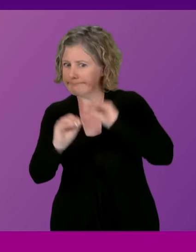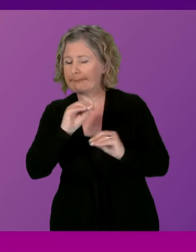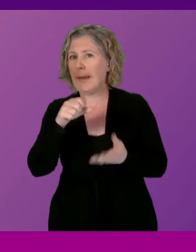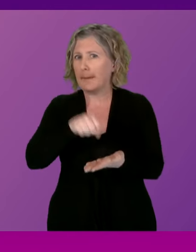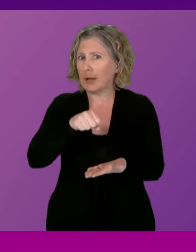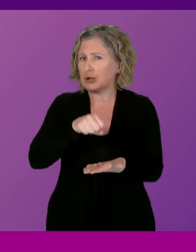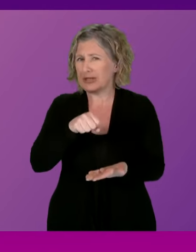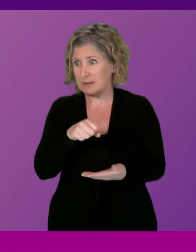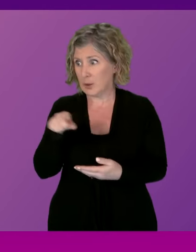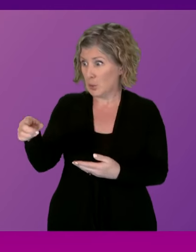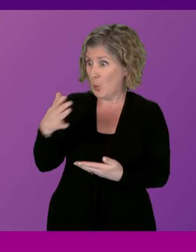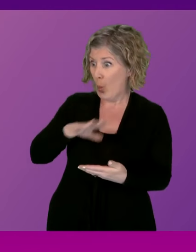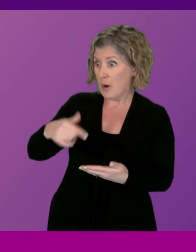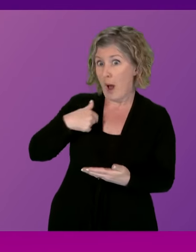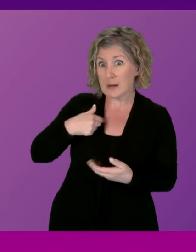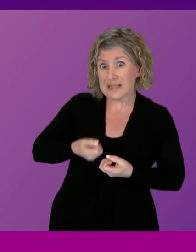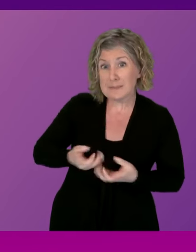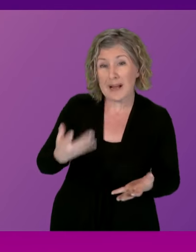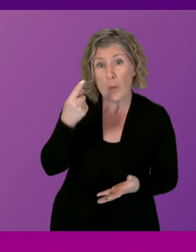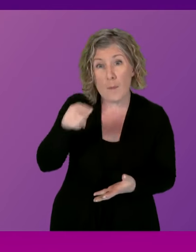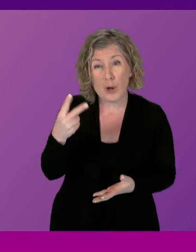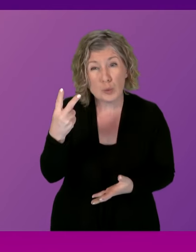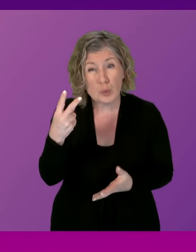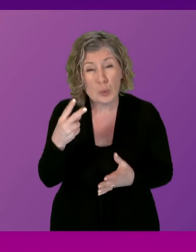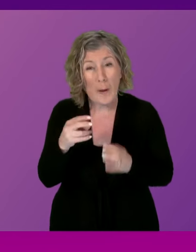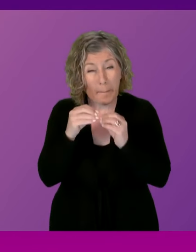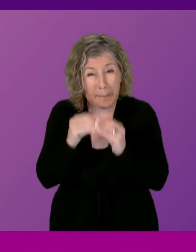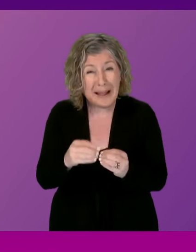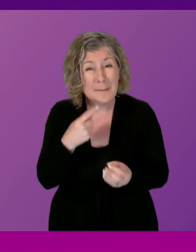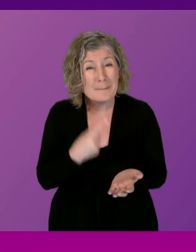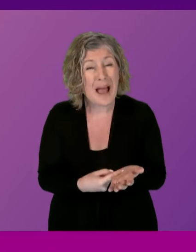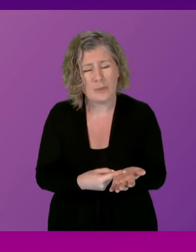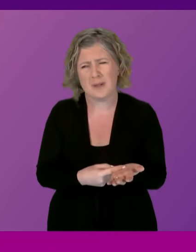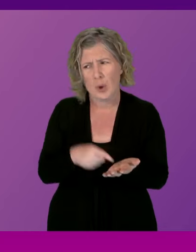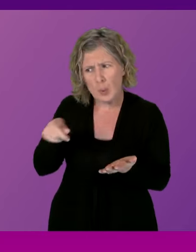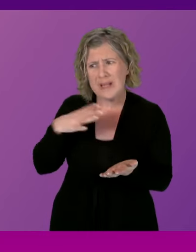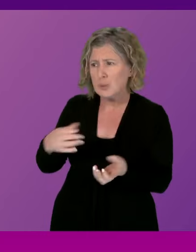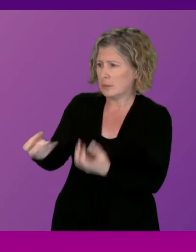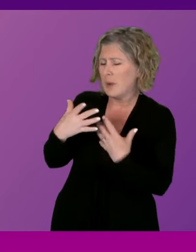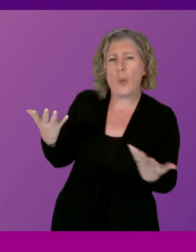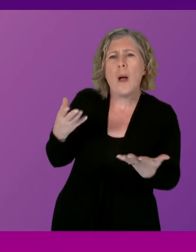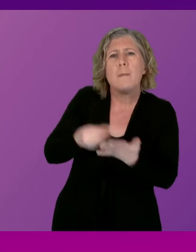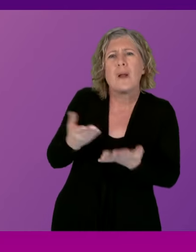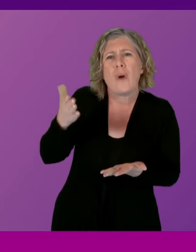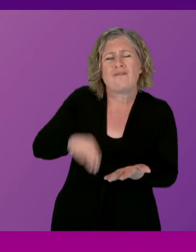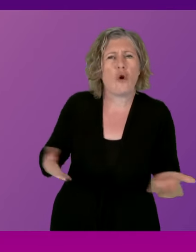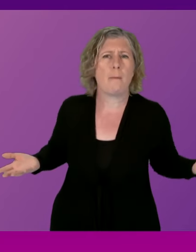the order of £1.2 billion if she has any credibility whatsoever she has to tell us where we'll find that money from.